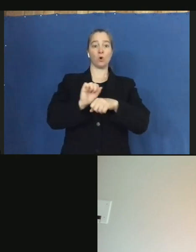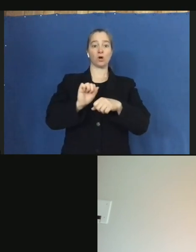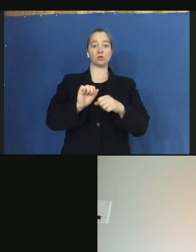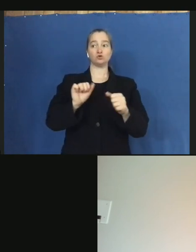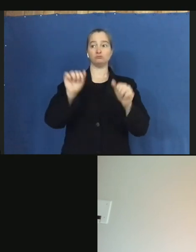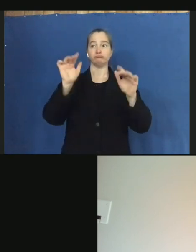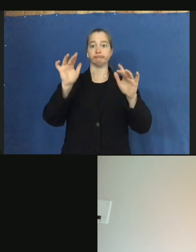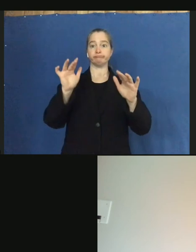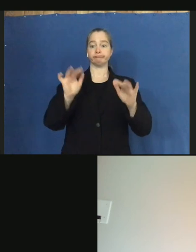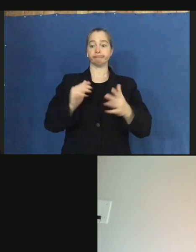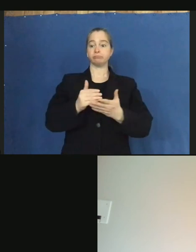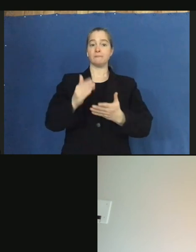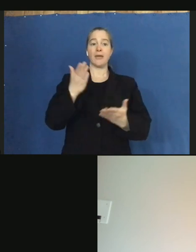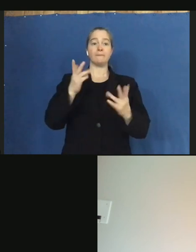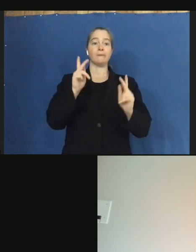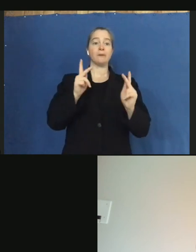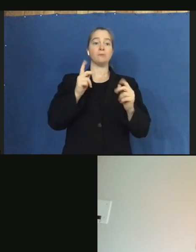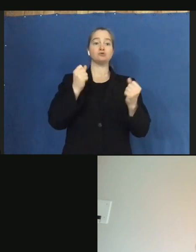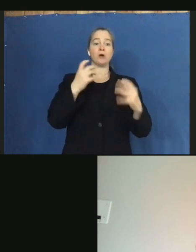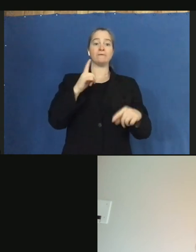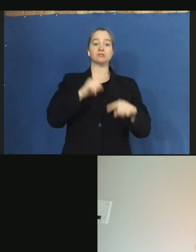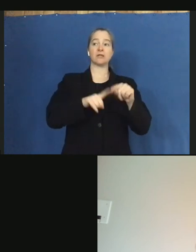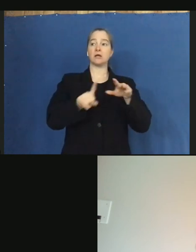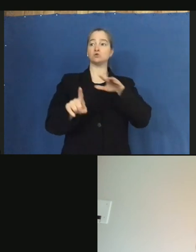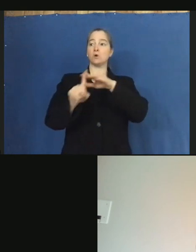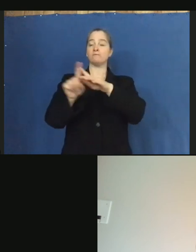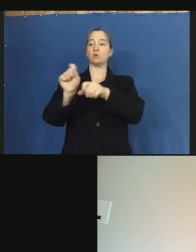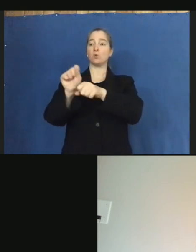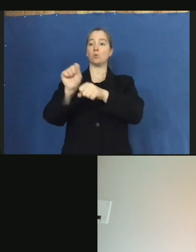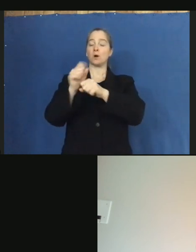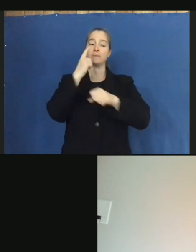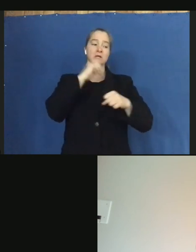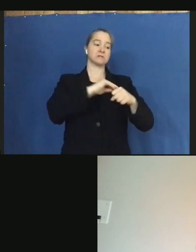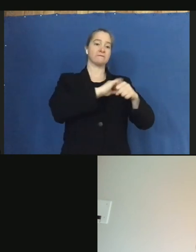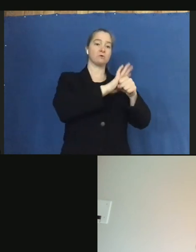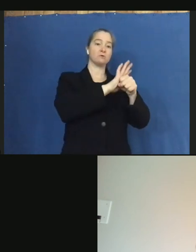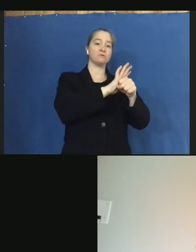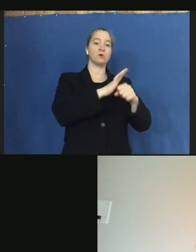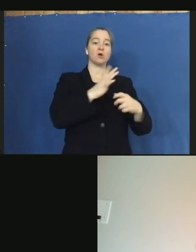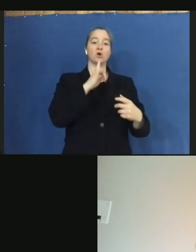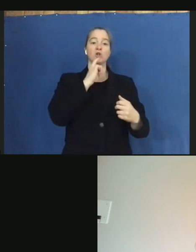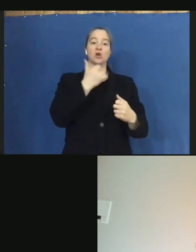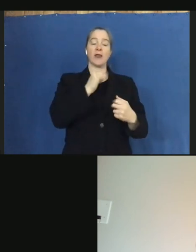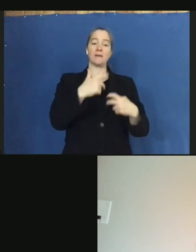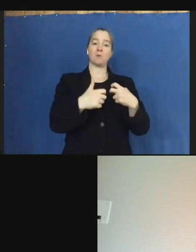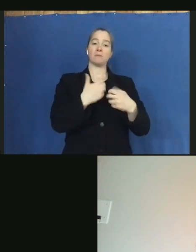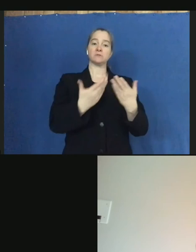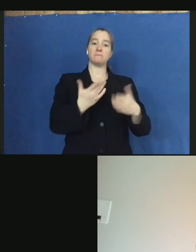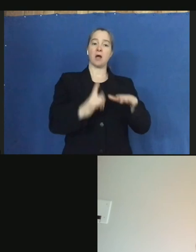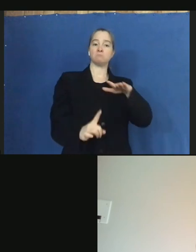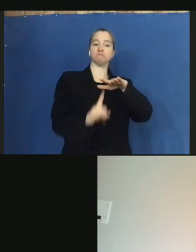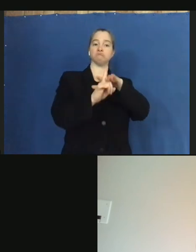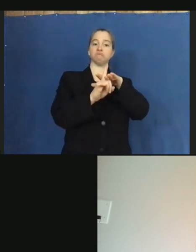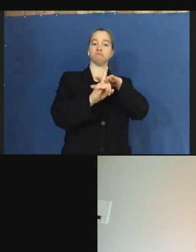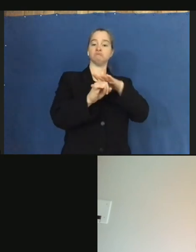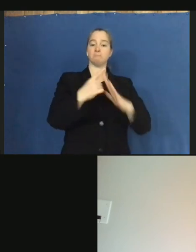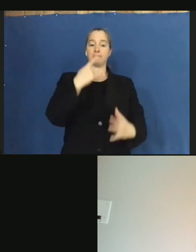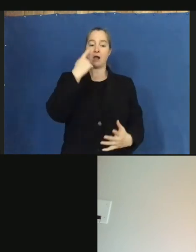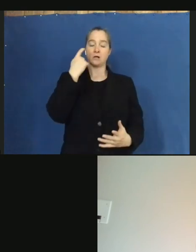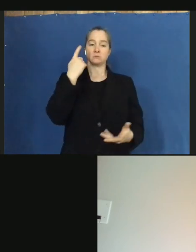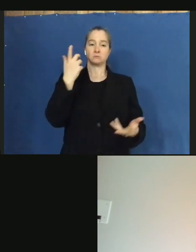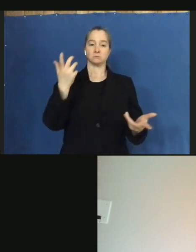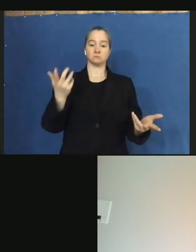that might not be able to show up for work because of the coronavirus, or is there any issues that might arise simply because it's a